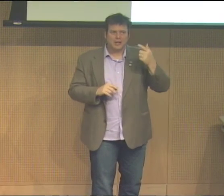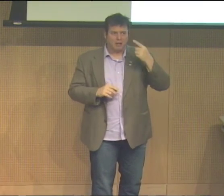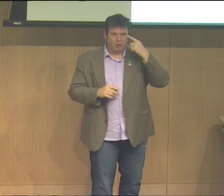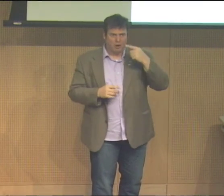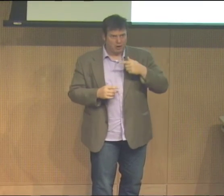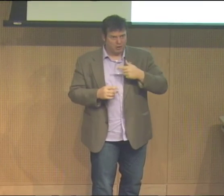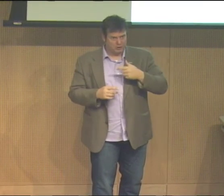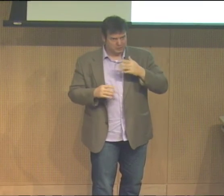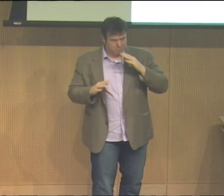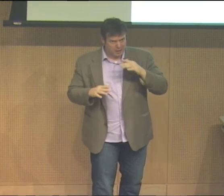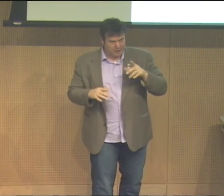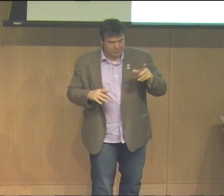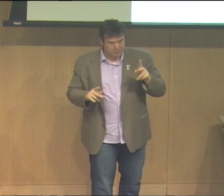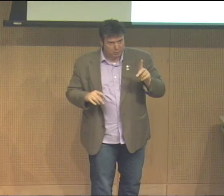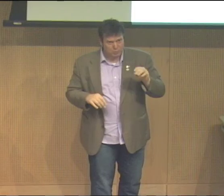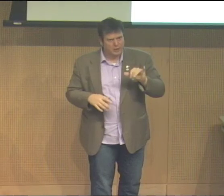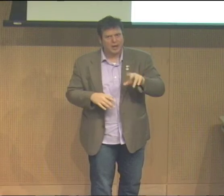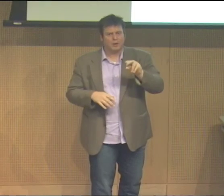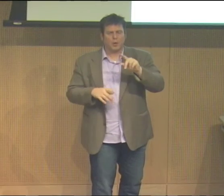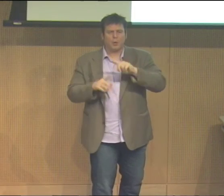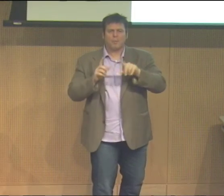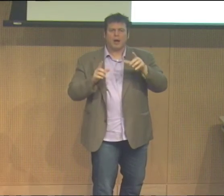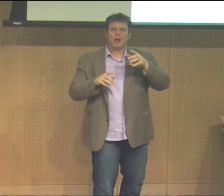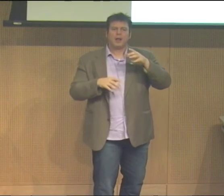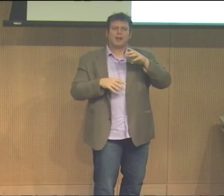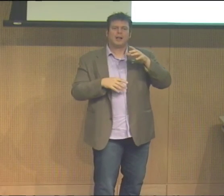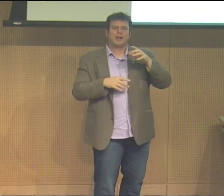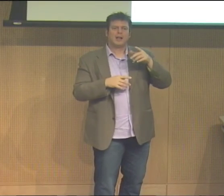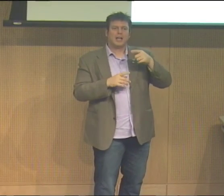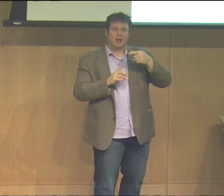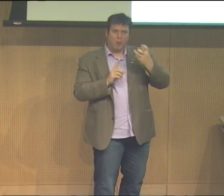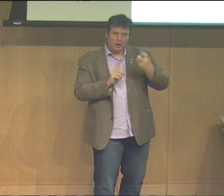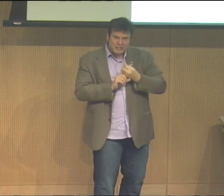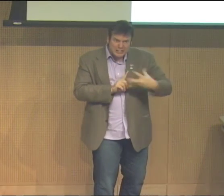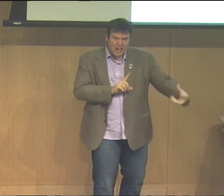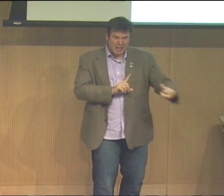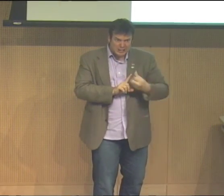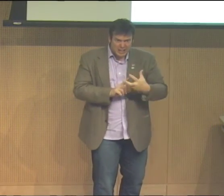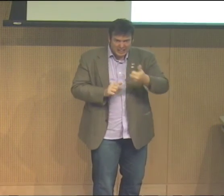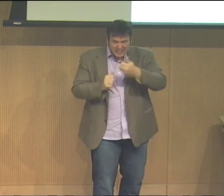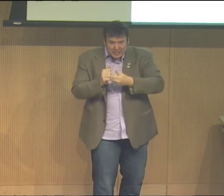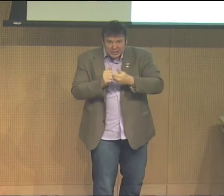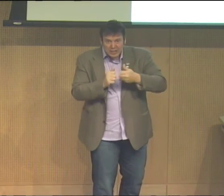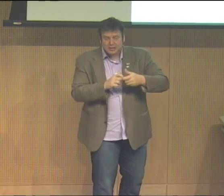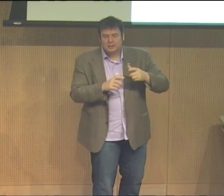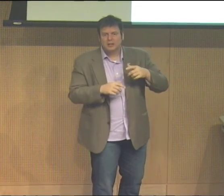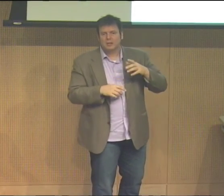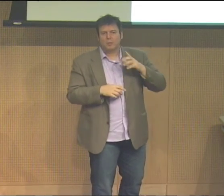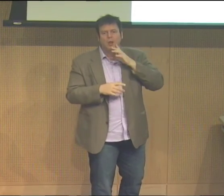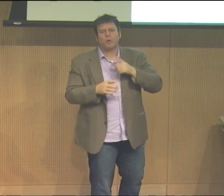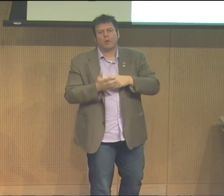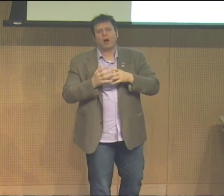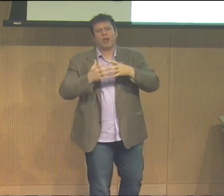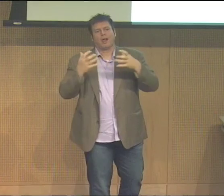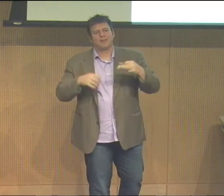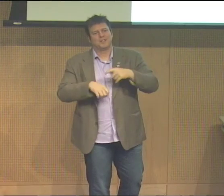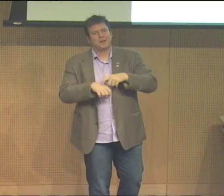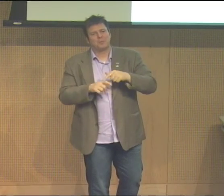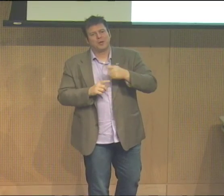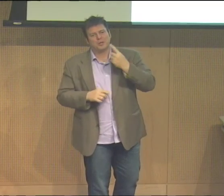community people sometimes misunderstand and they say there's no bad things involved is this all positive you know and do you have to know the story behind every